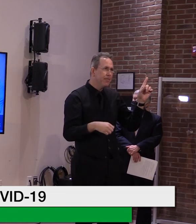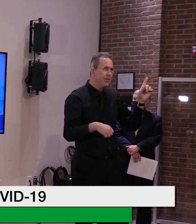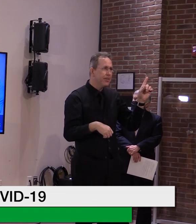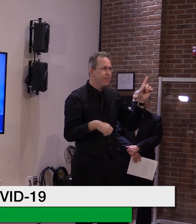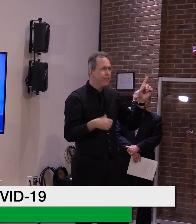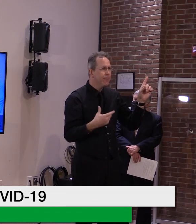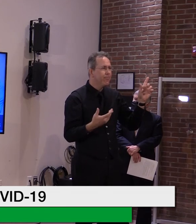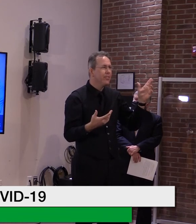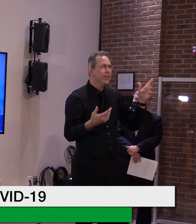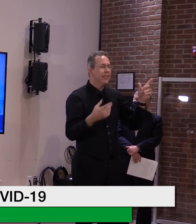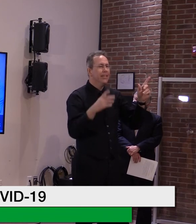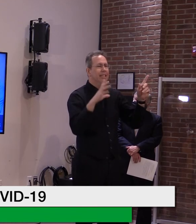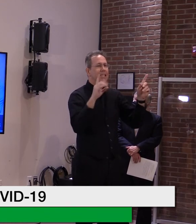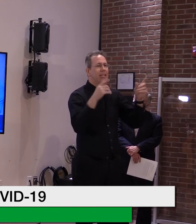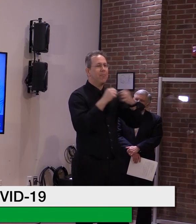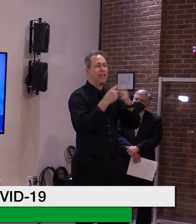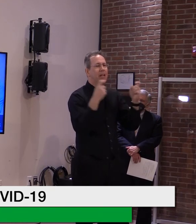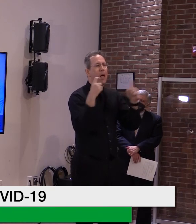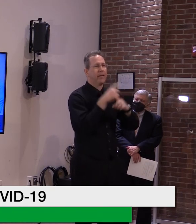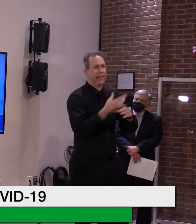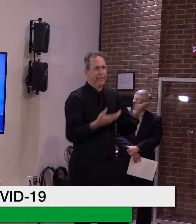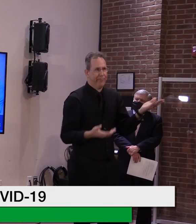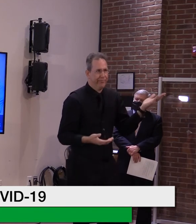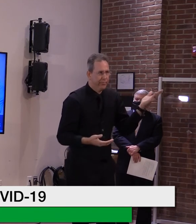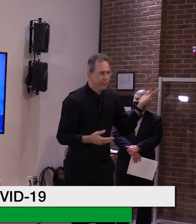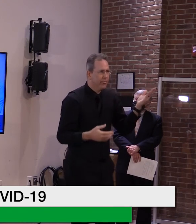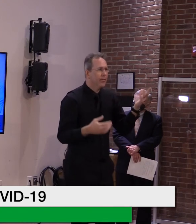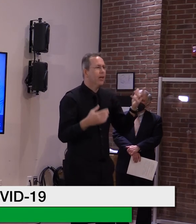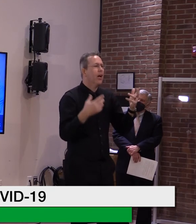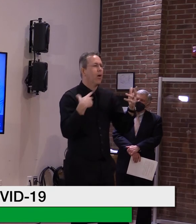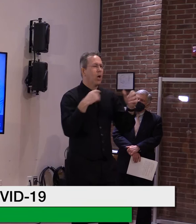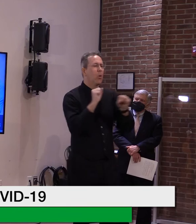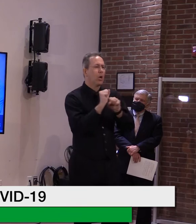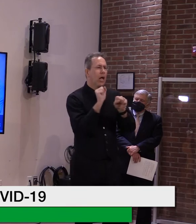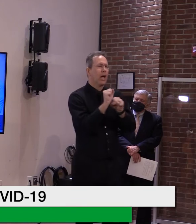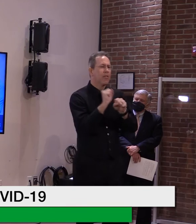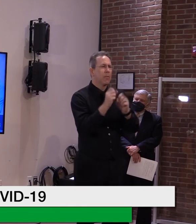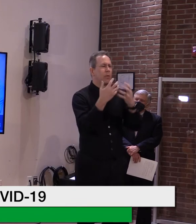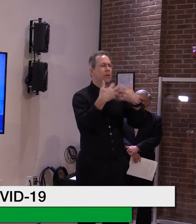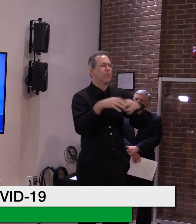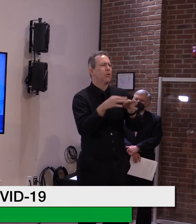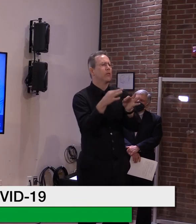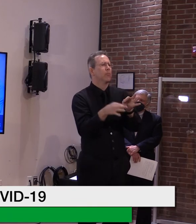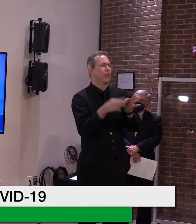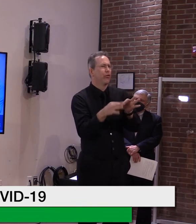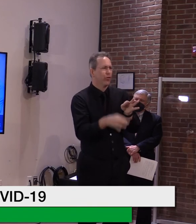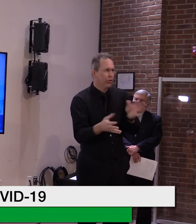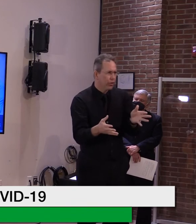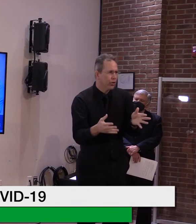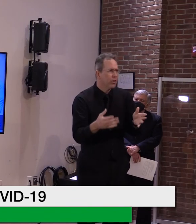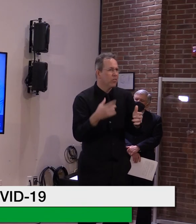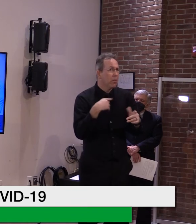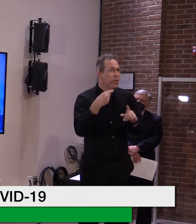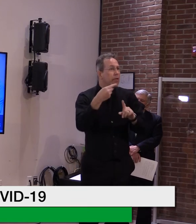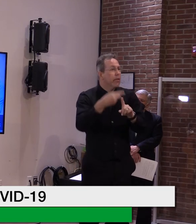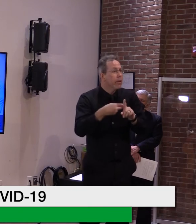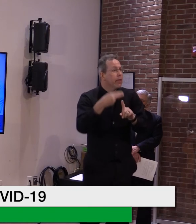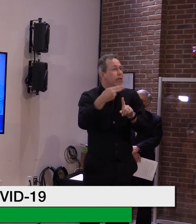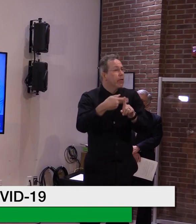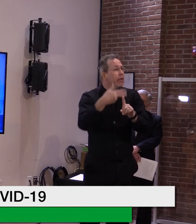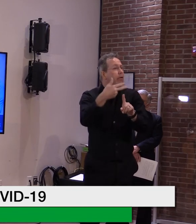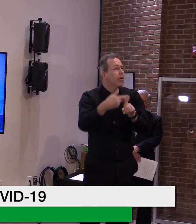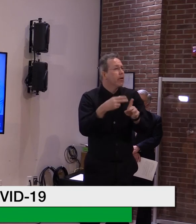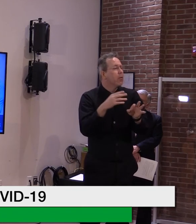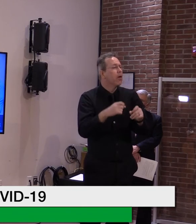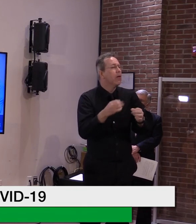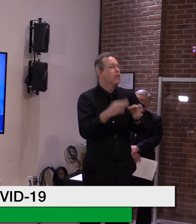result. But these are things we're going to have to work through over the next three to four months. And again, because this is going to